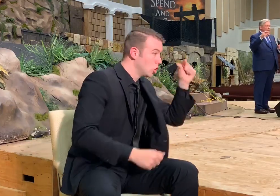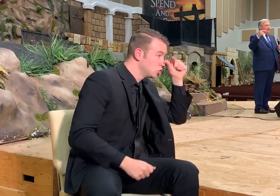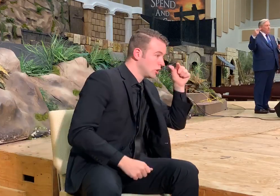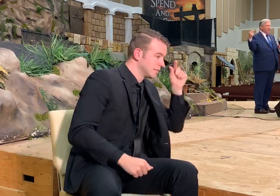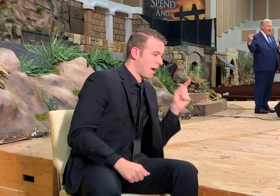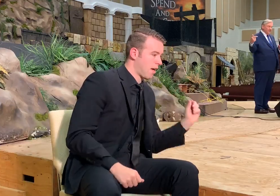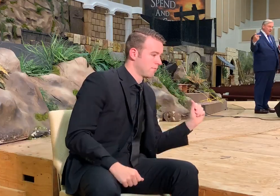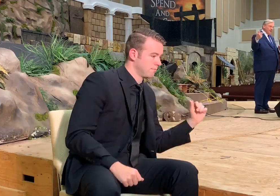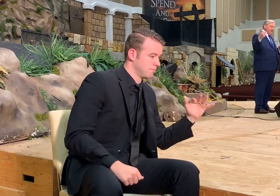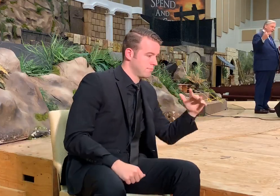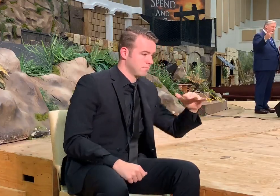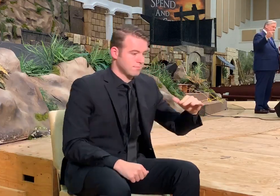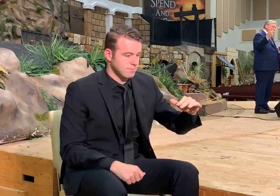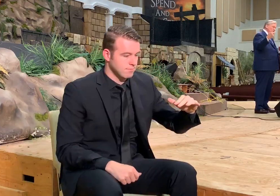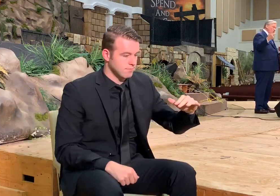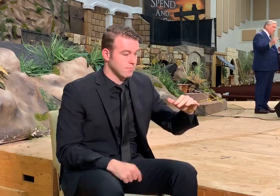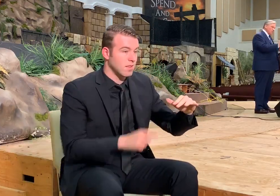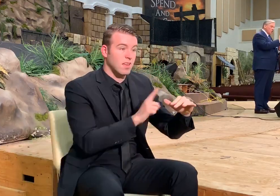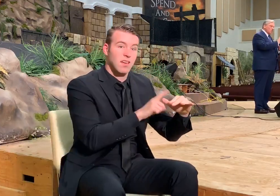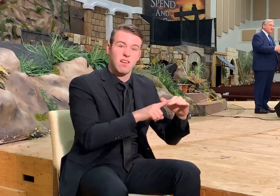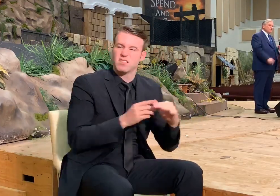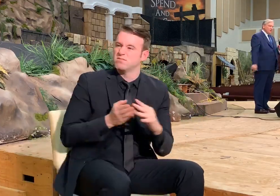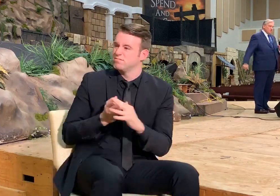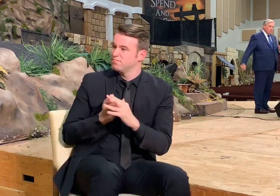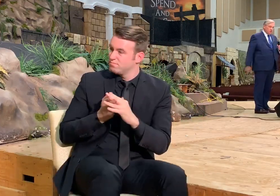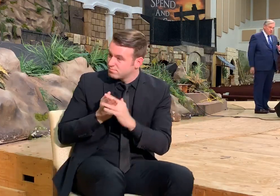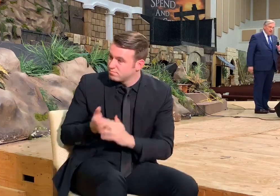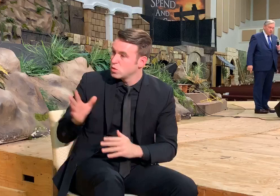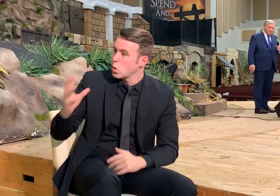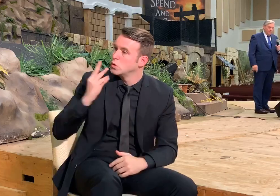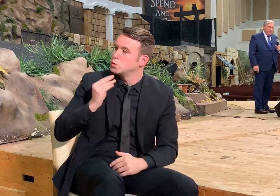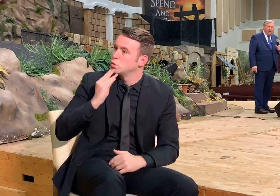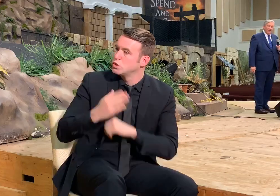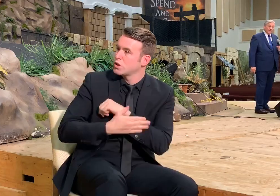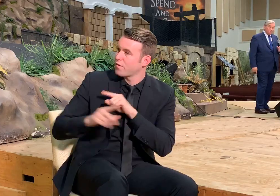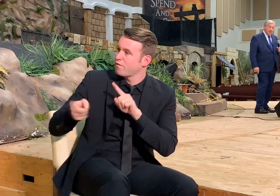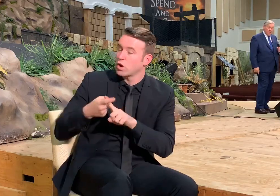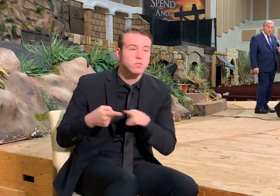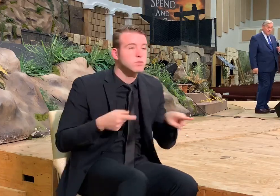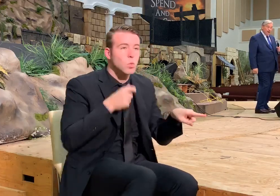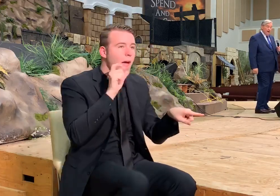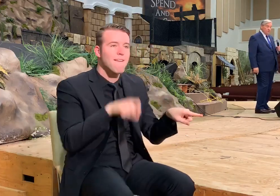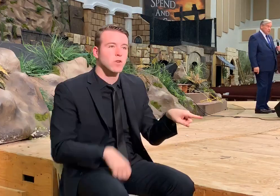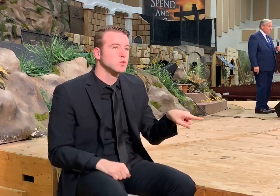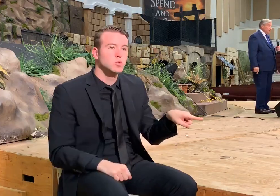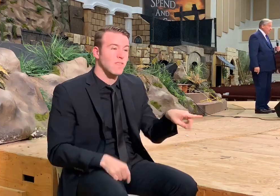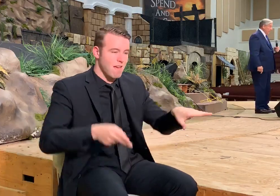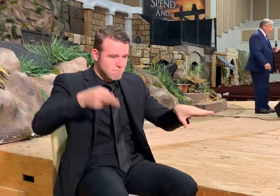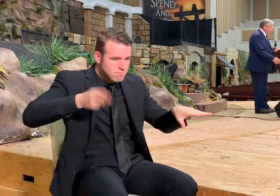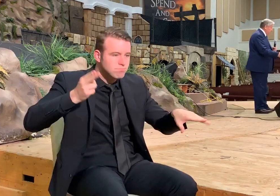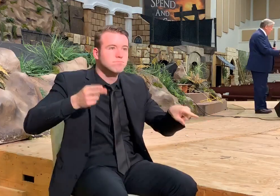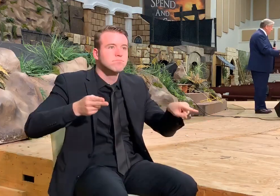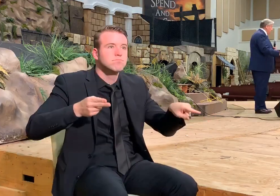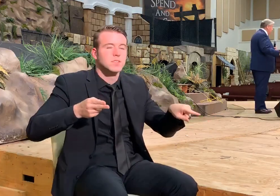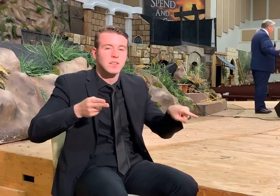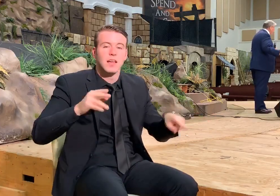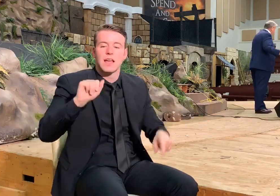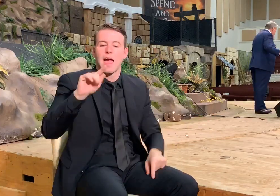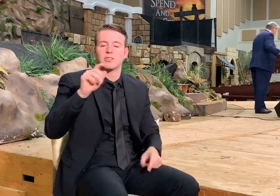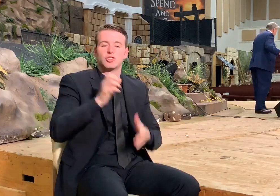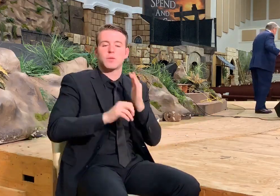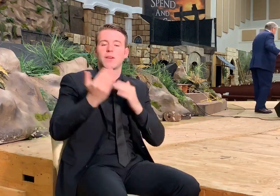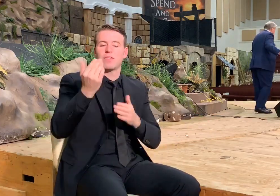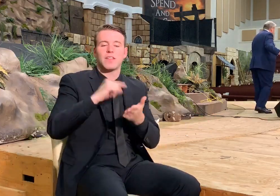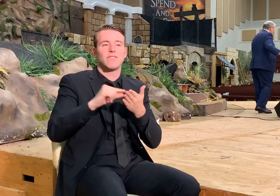to God without coming and having to go through the Jewish nation. And that's because the Bible says in Acts 15 and